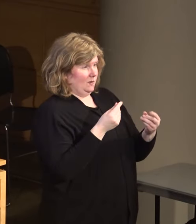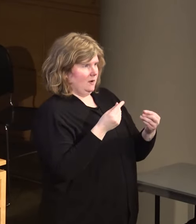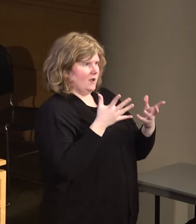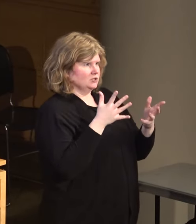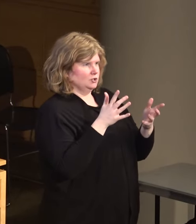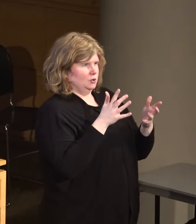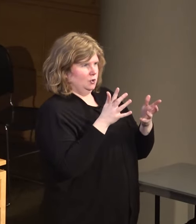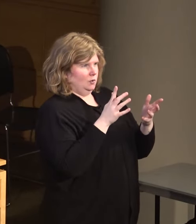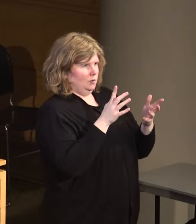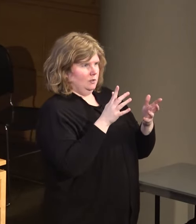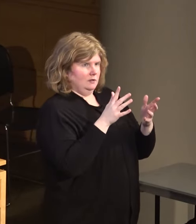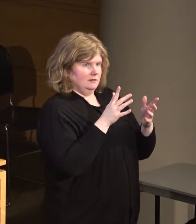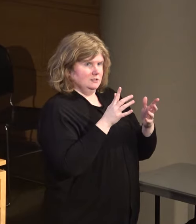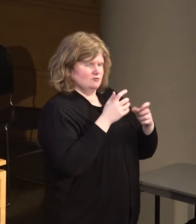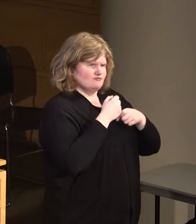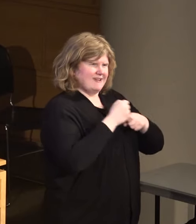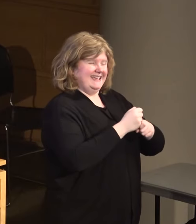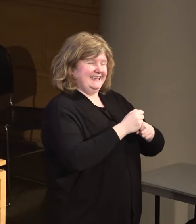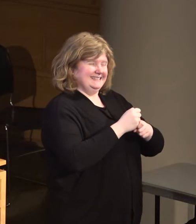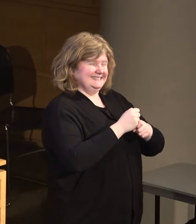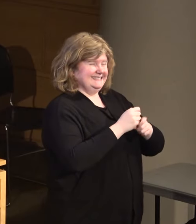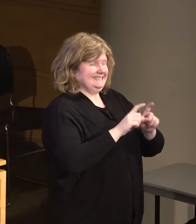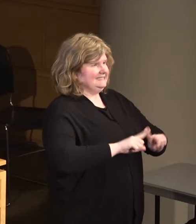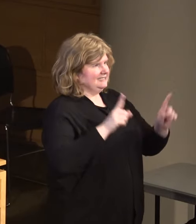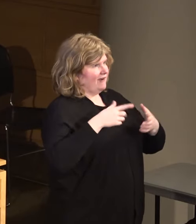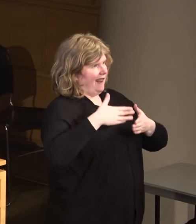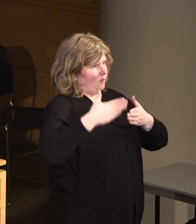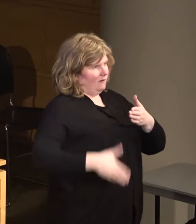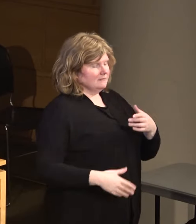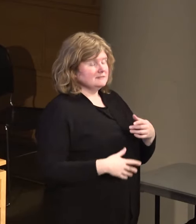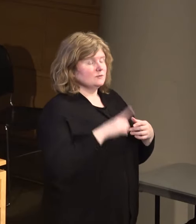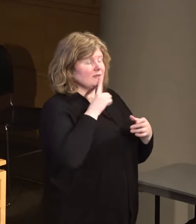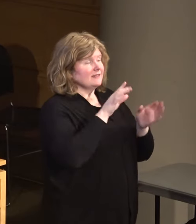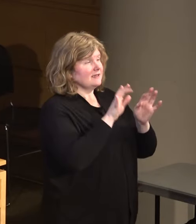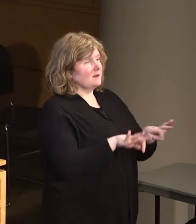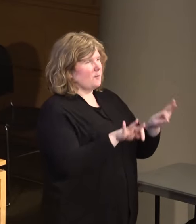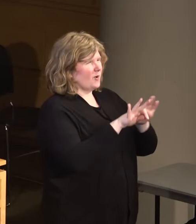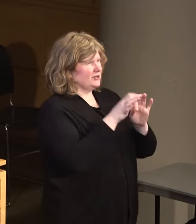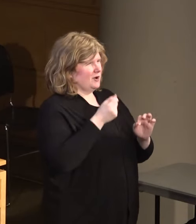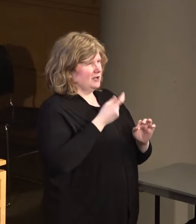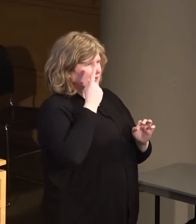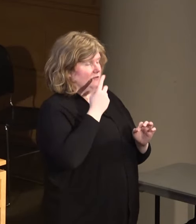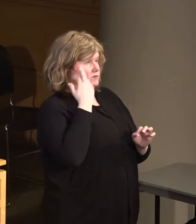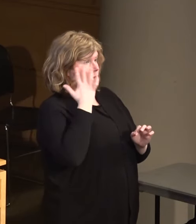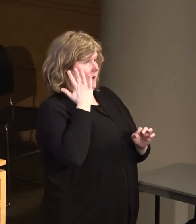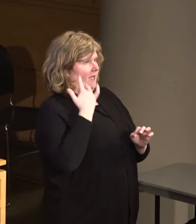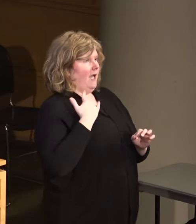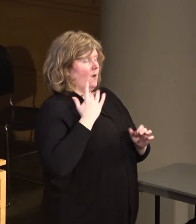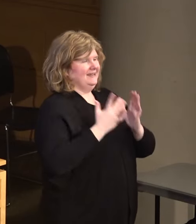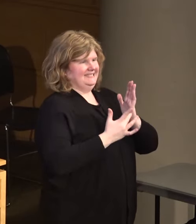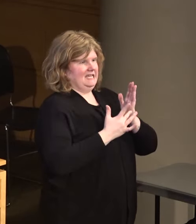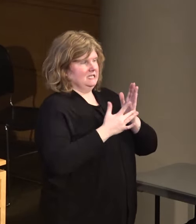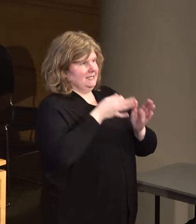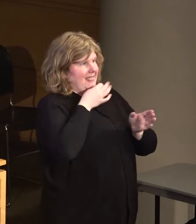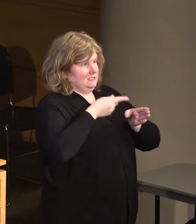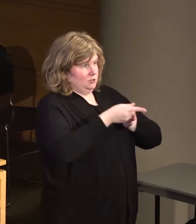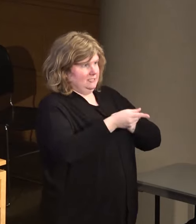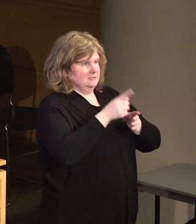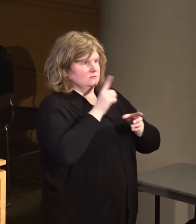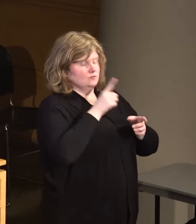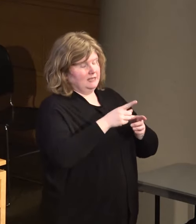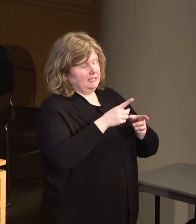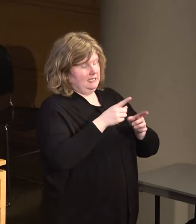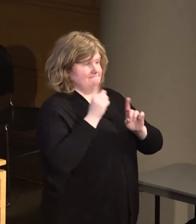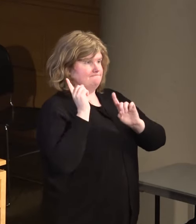engineer distinct, different outcomes. And what's important to understand about this, and the reason that our technical expertise is so mission